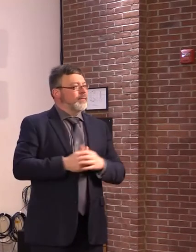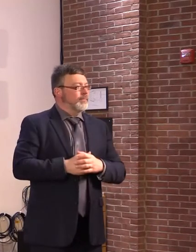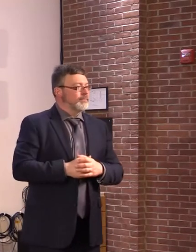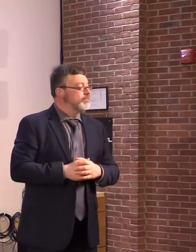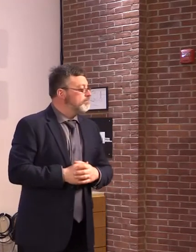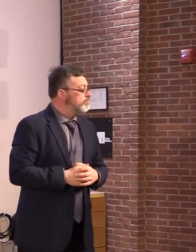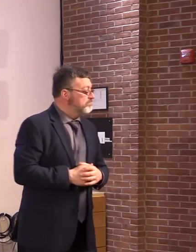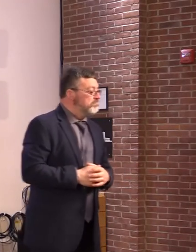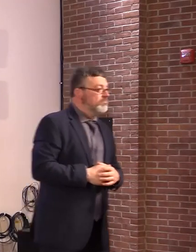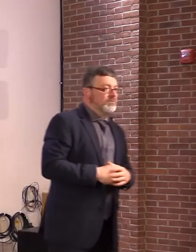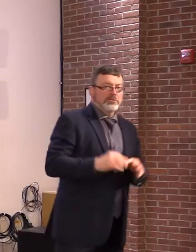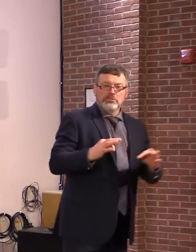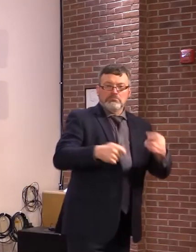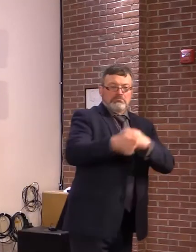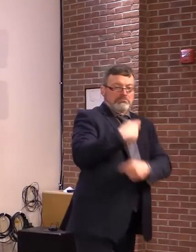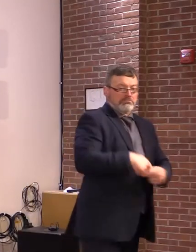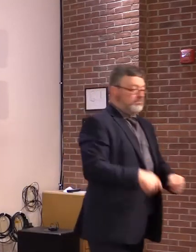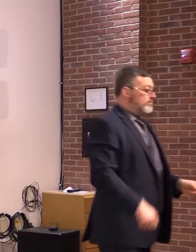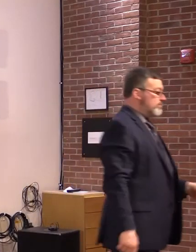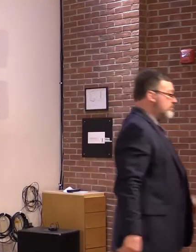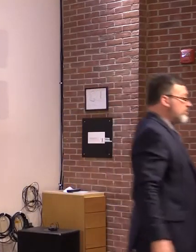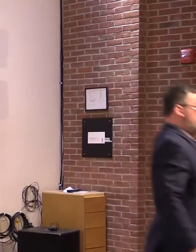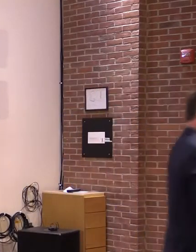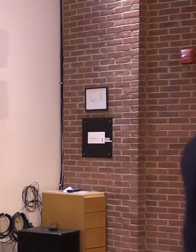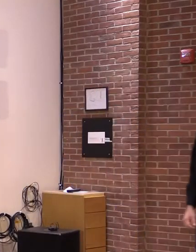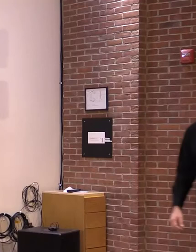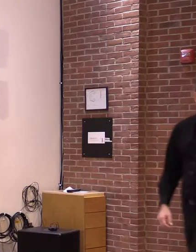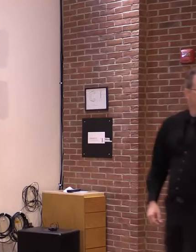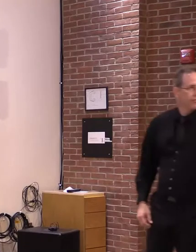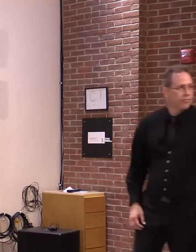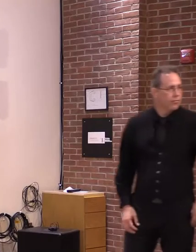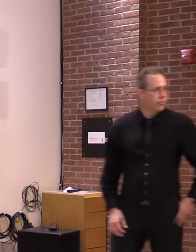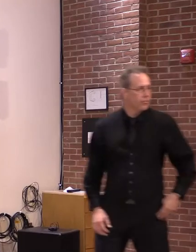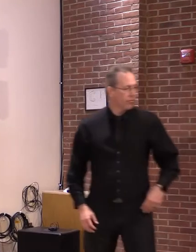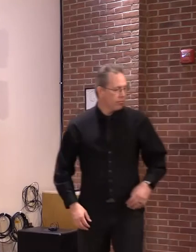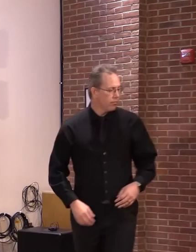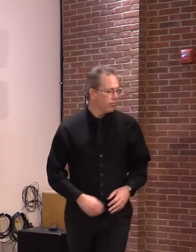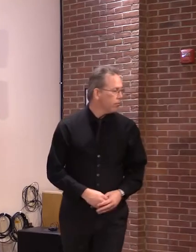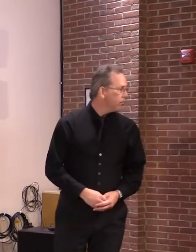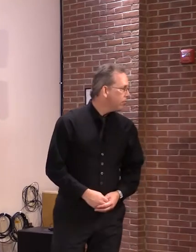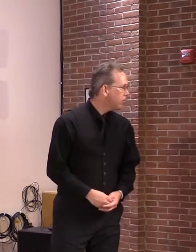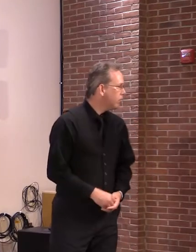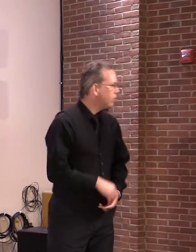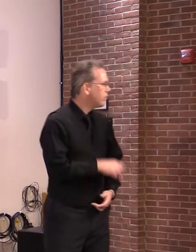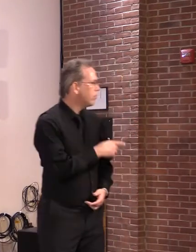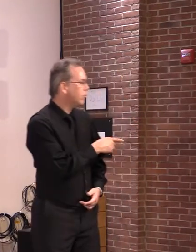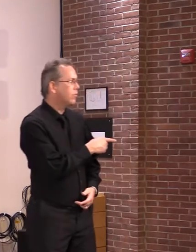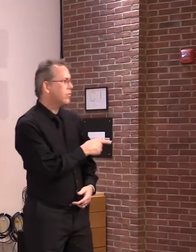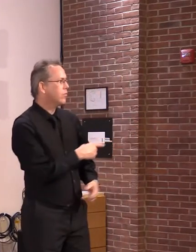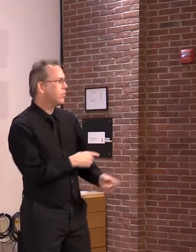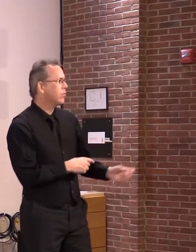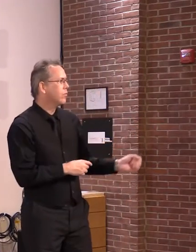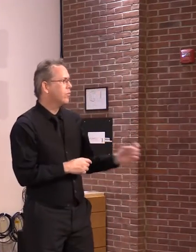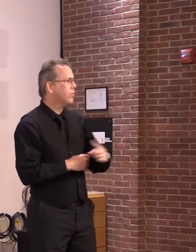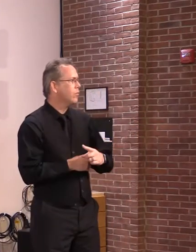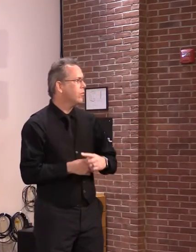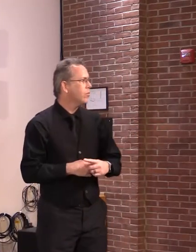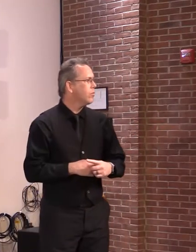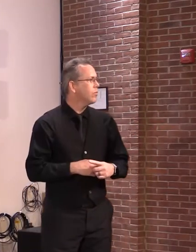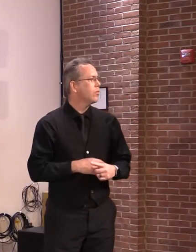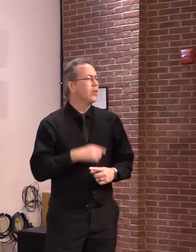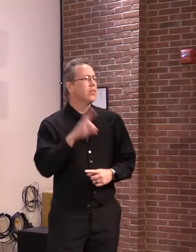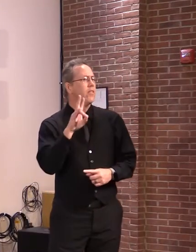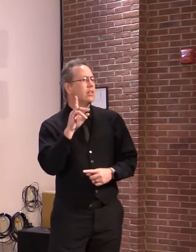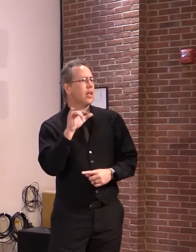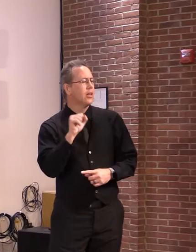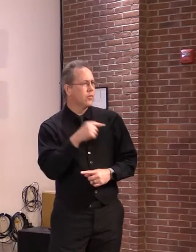All right. Oh, one more. I have one more question. Governor, you mentioned force fragmentation as being something you're concerned about in the X-250 bill, and